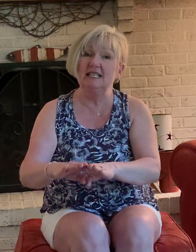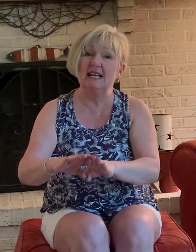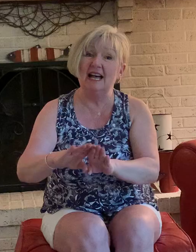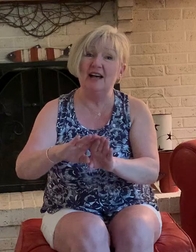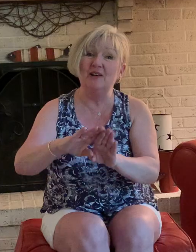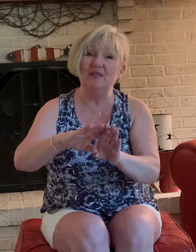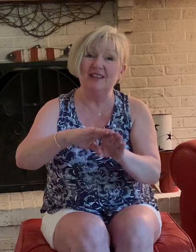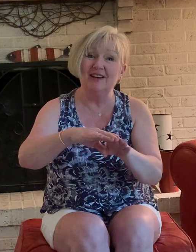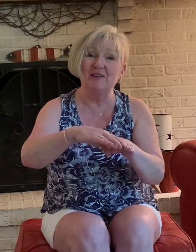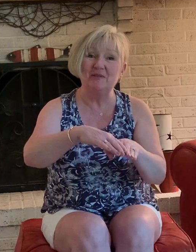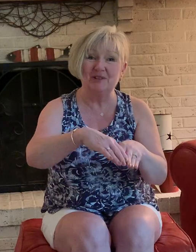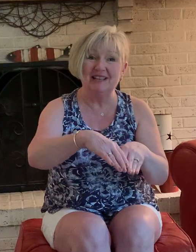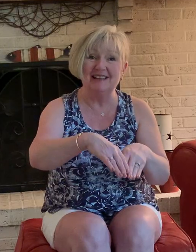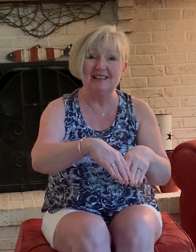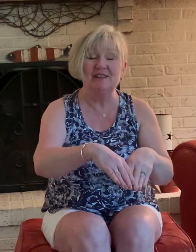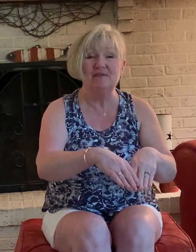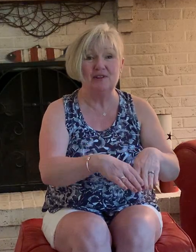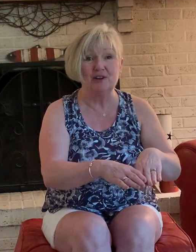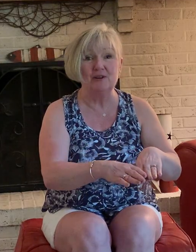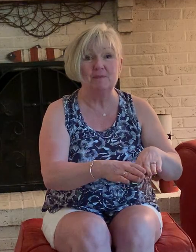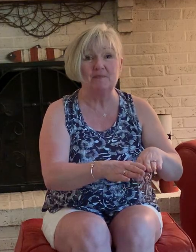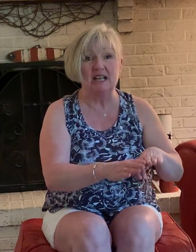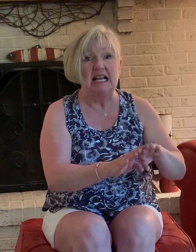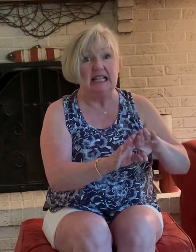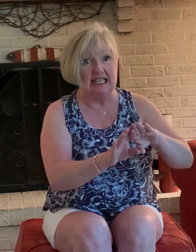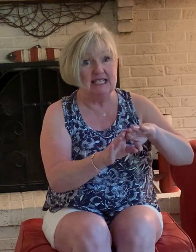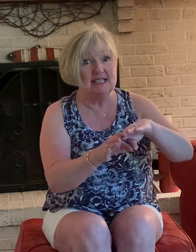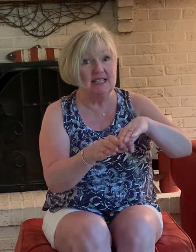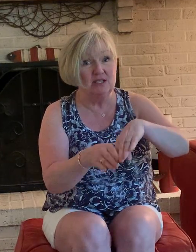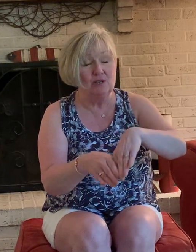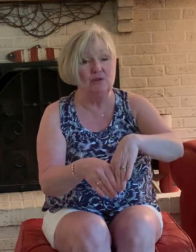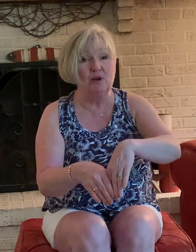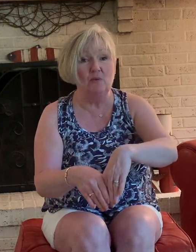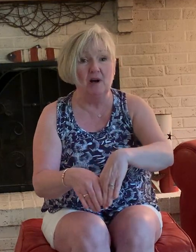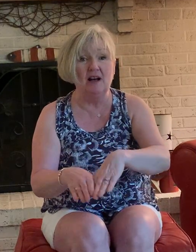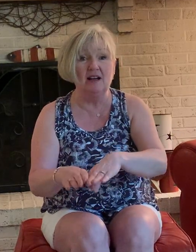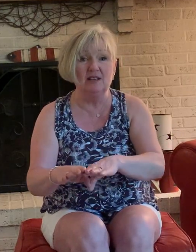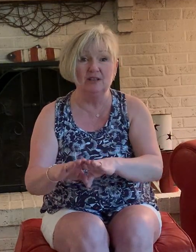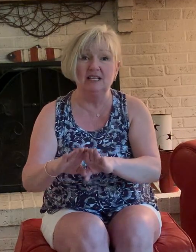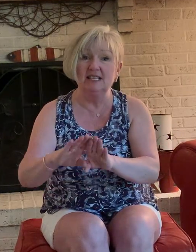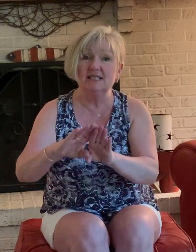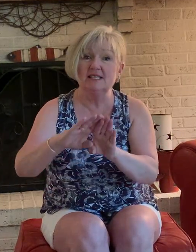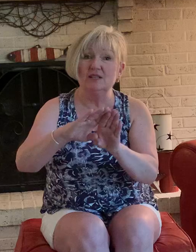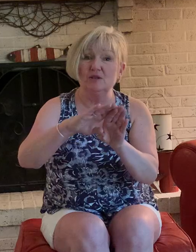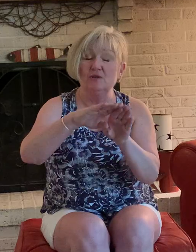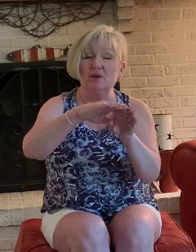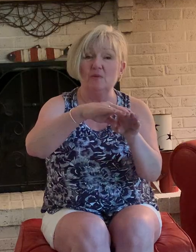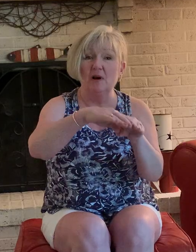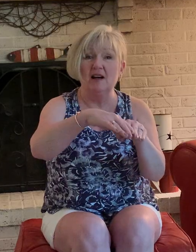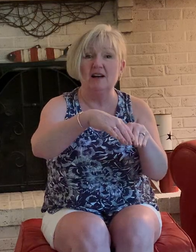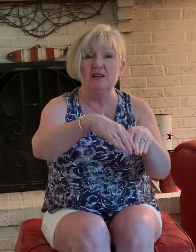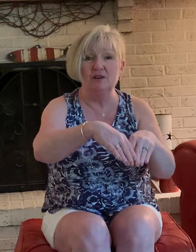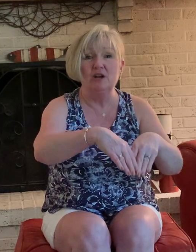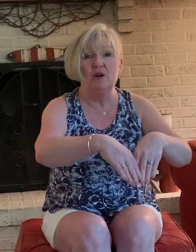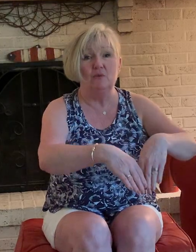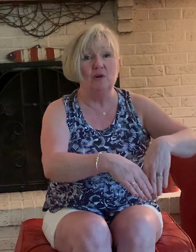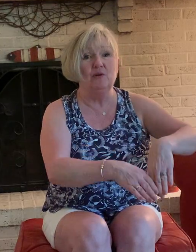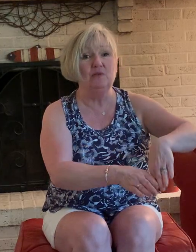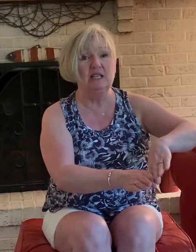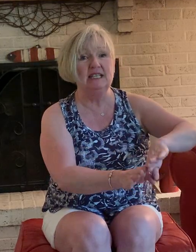down the river listen to the water listen to the water rolling